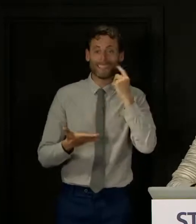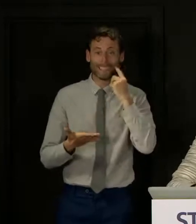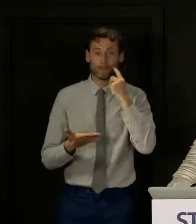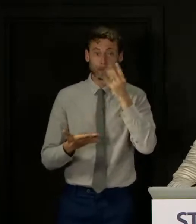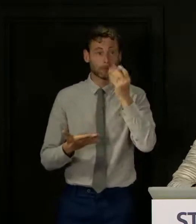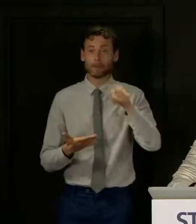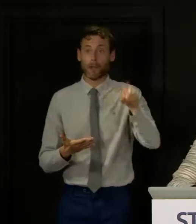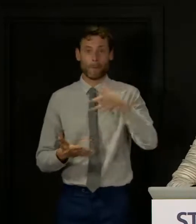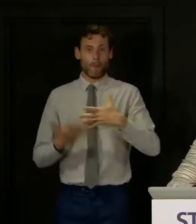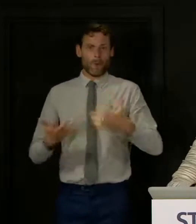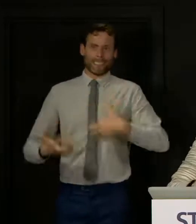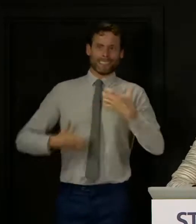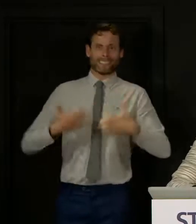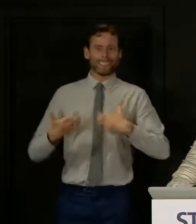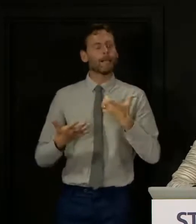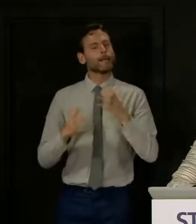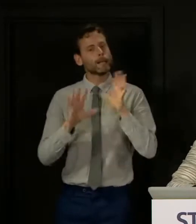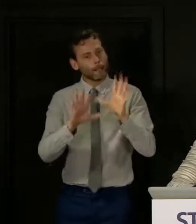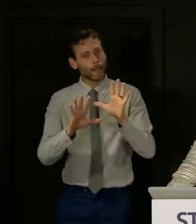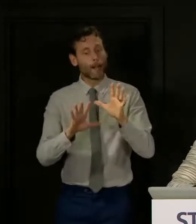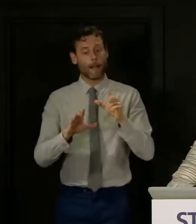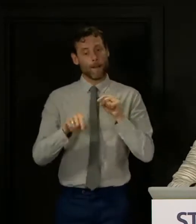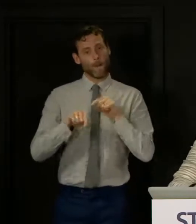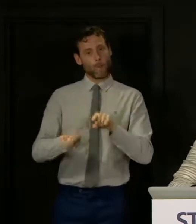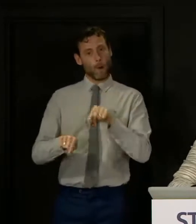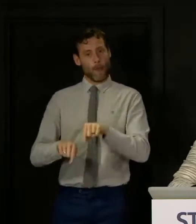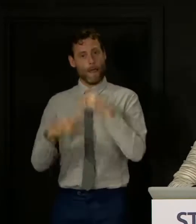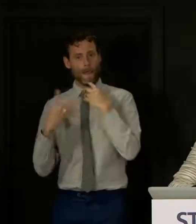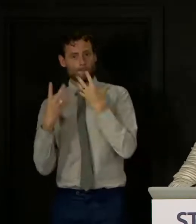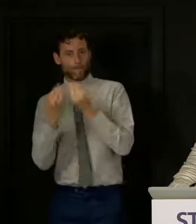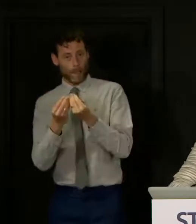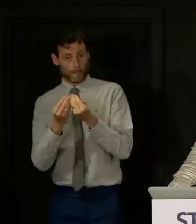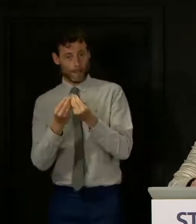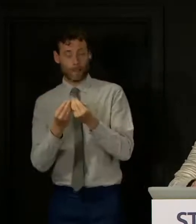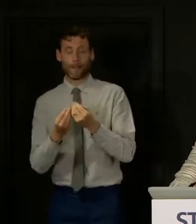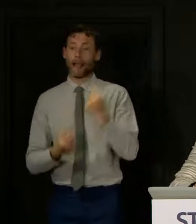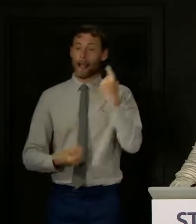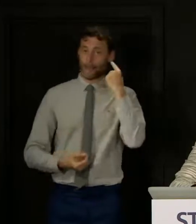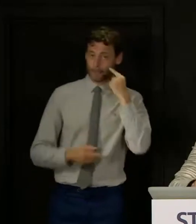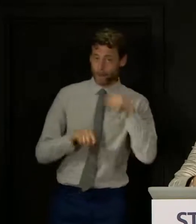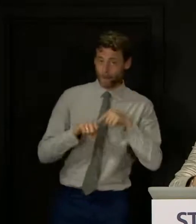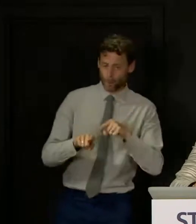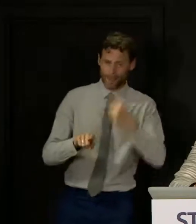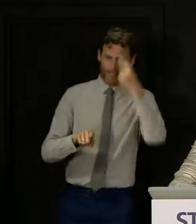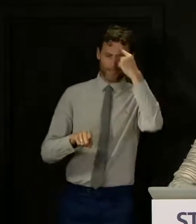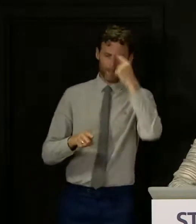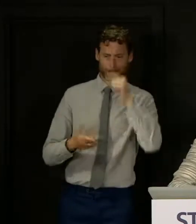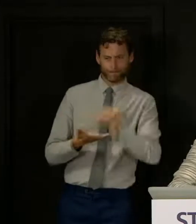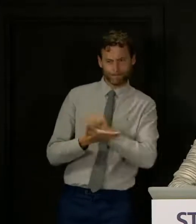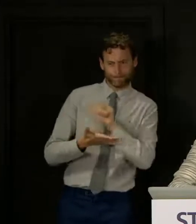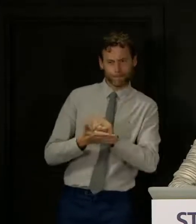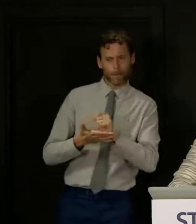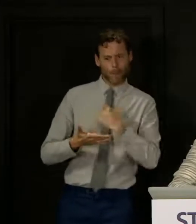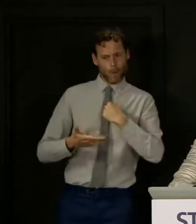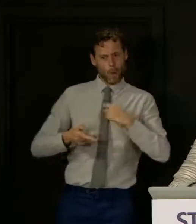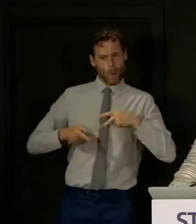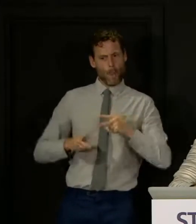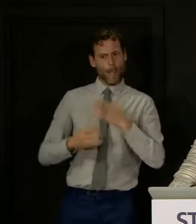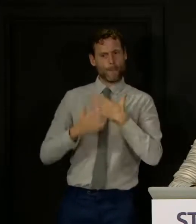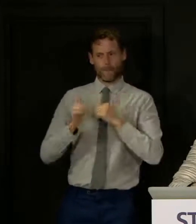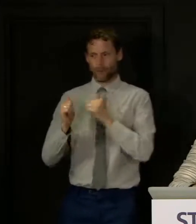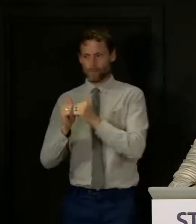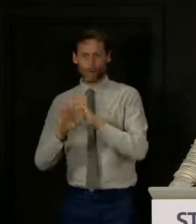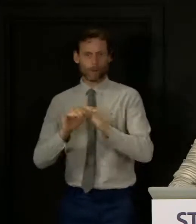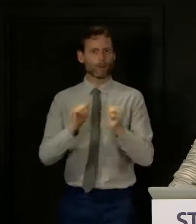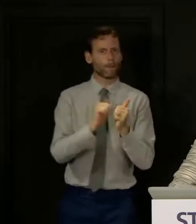just as people have done so far, listen to this advice, abide by it, act responsibly and in the right way for the